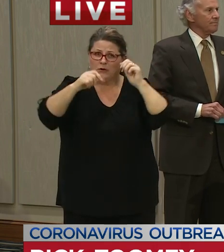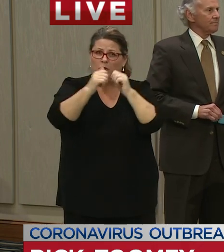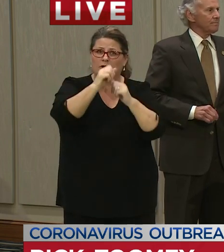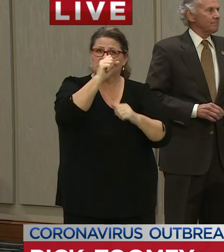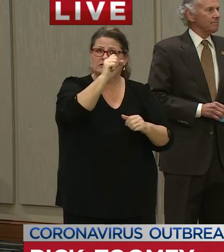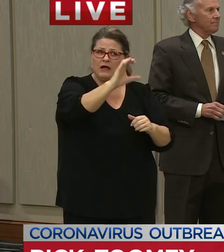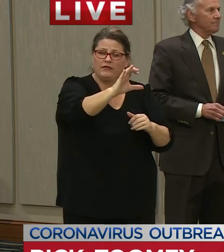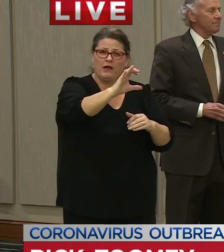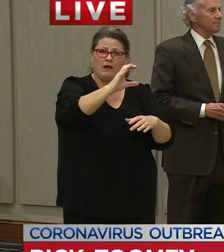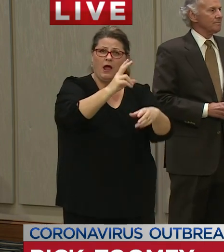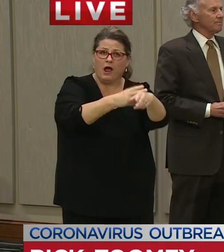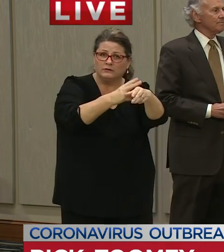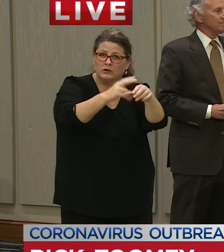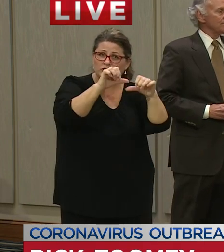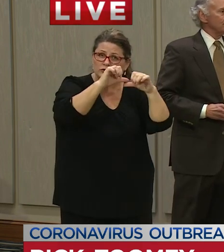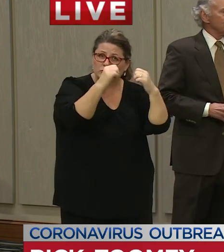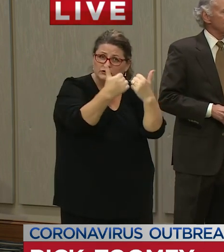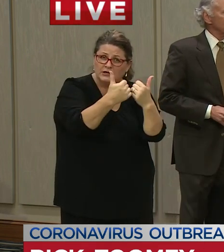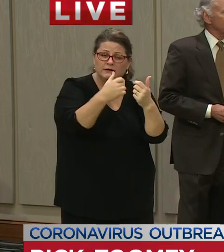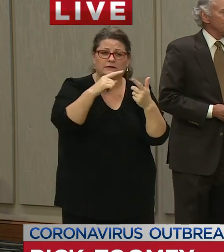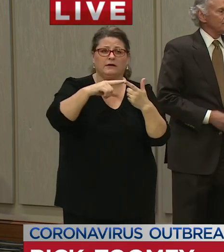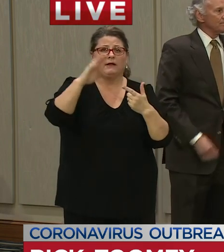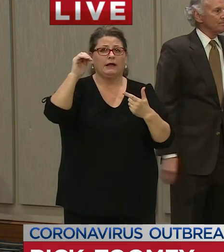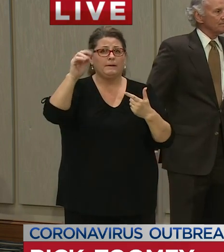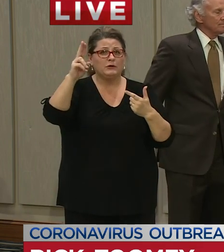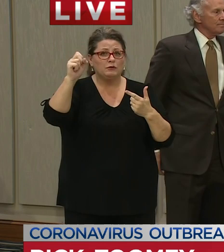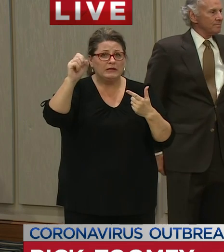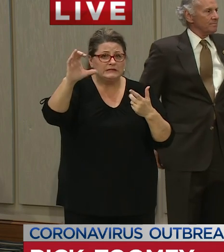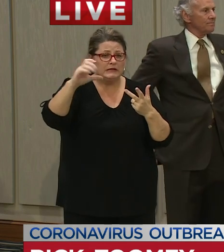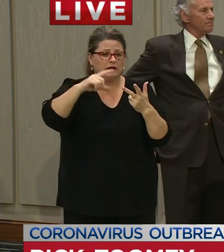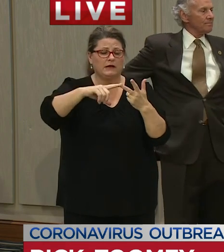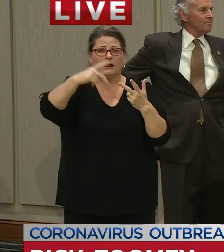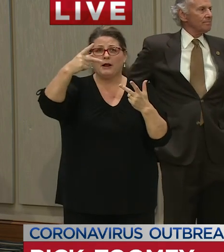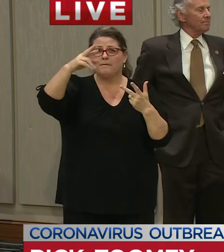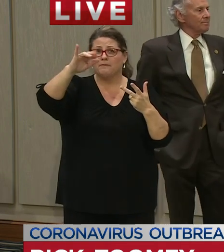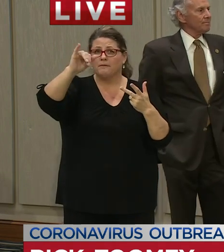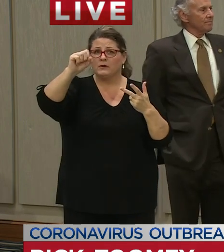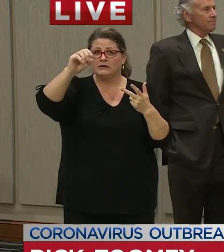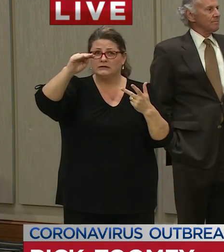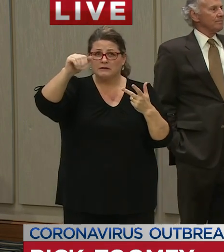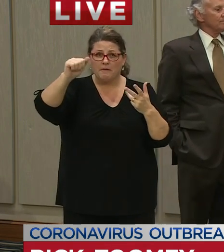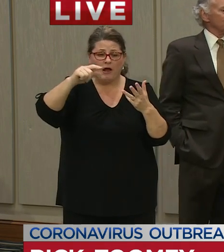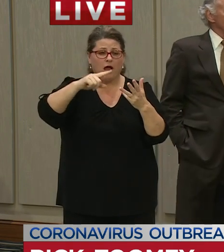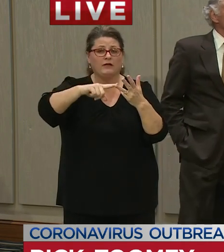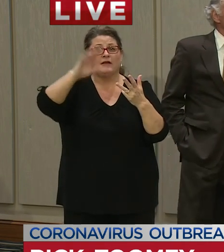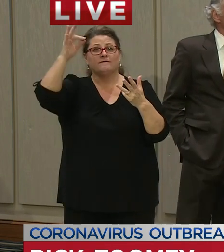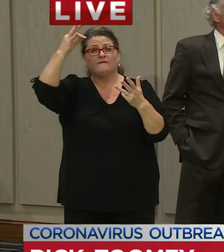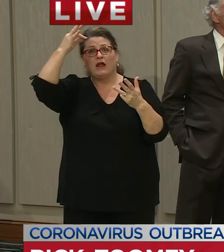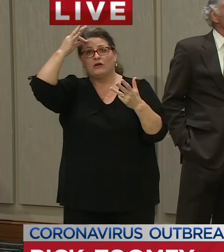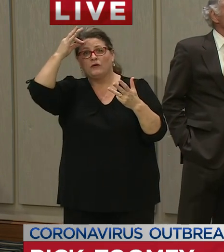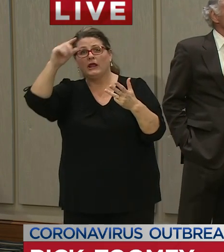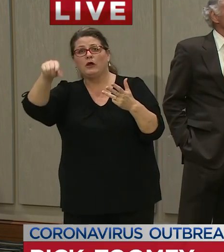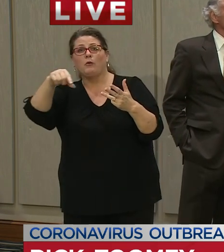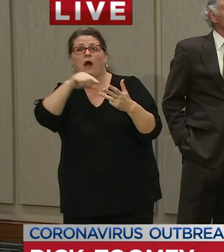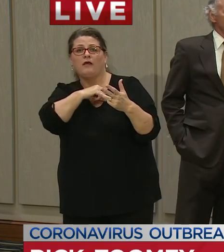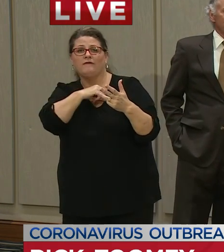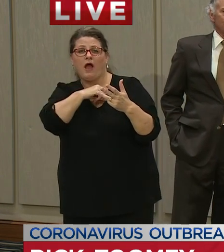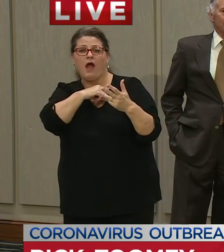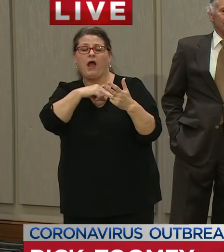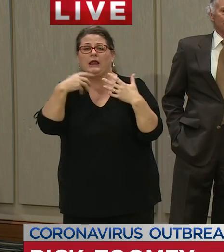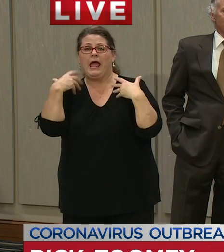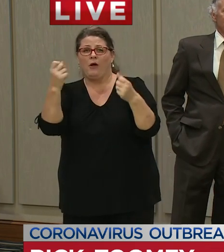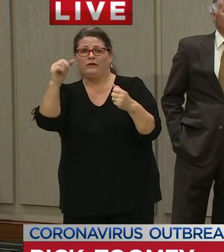Hospital Association MUSE CDC, PRISMA, the federally qualified health care centers and many